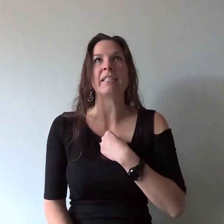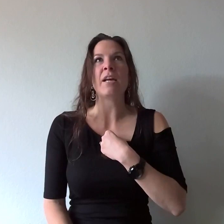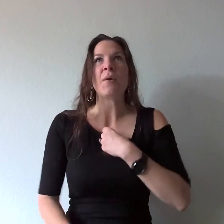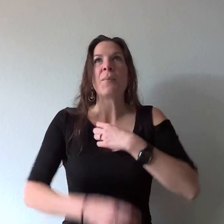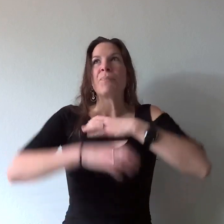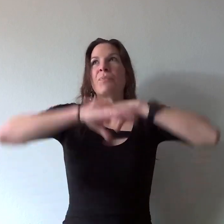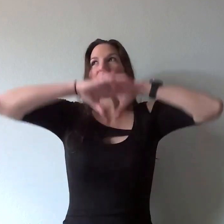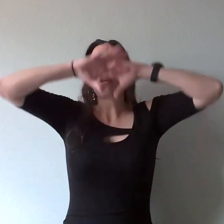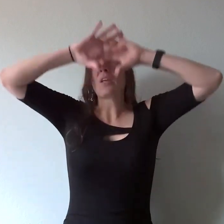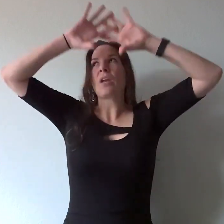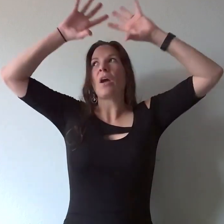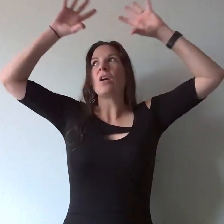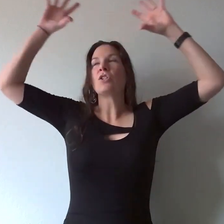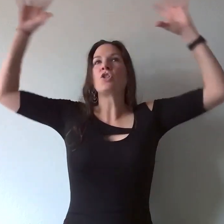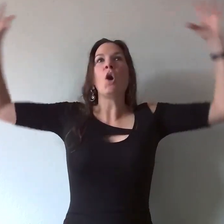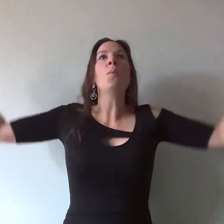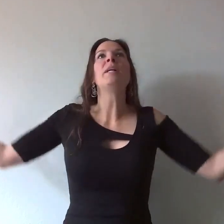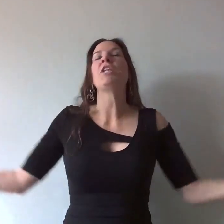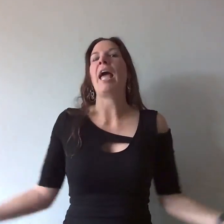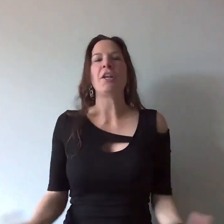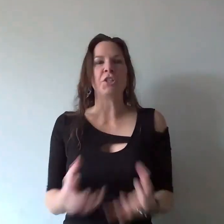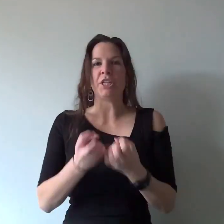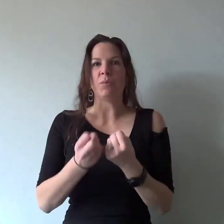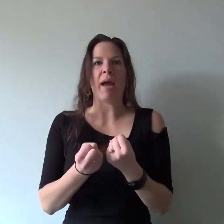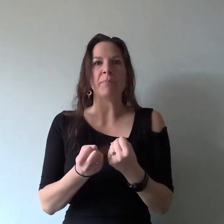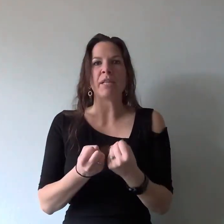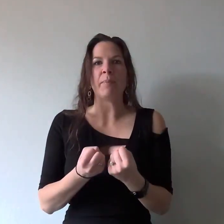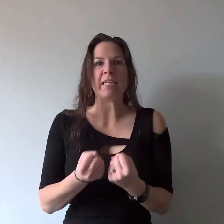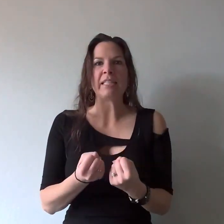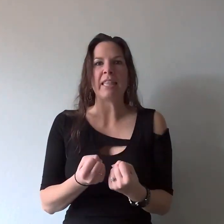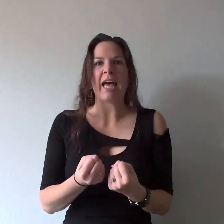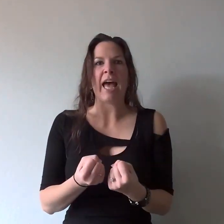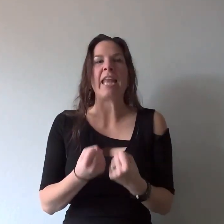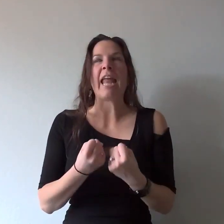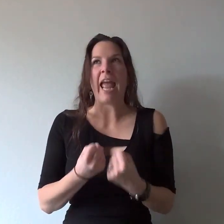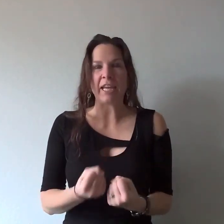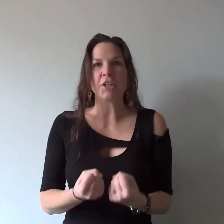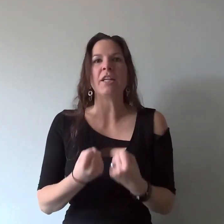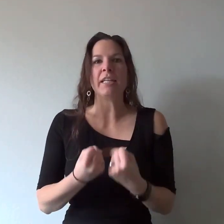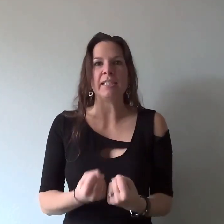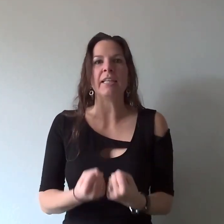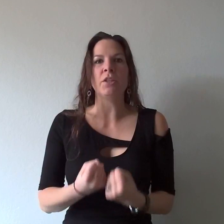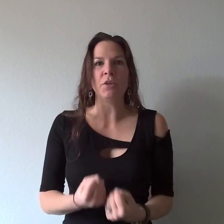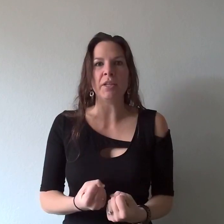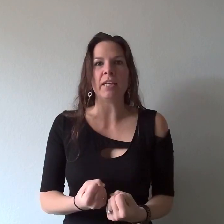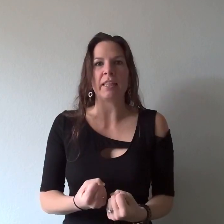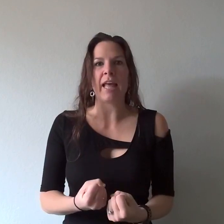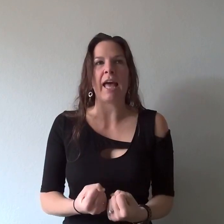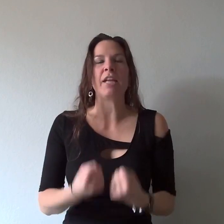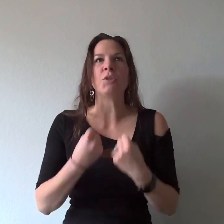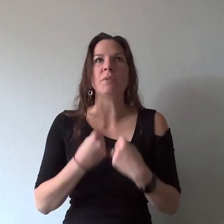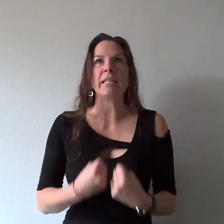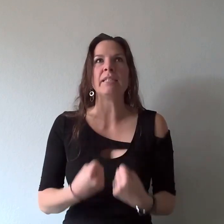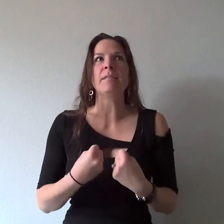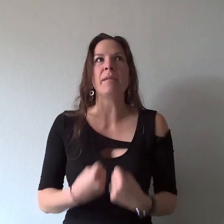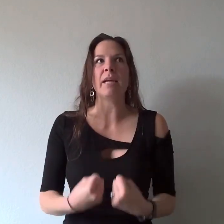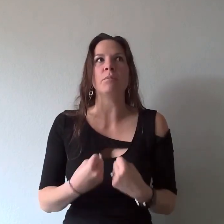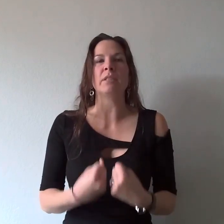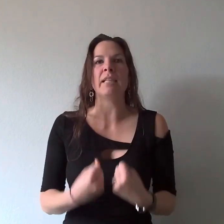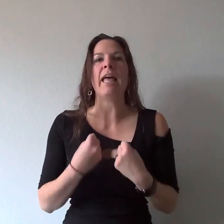so much energy wrapped up into that and anger is included in that and you need to be able to let